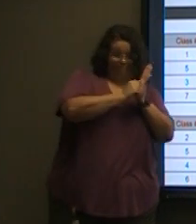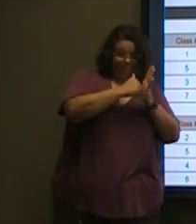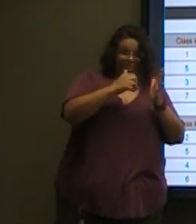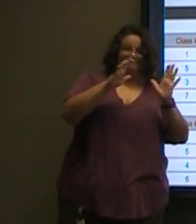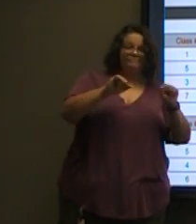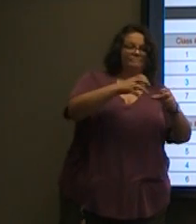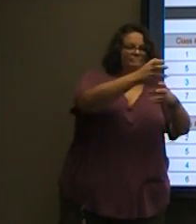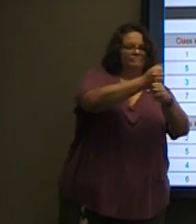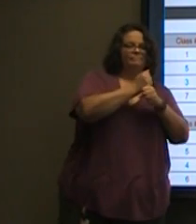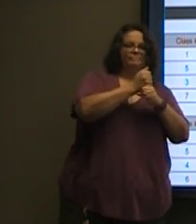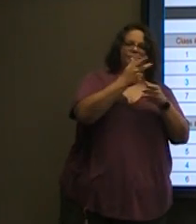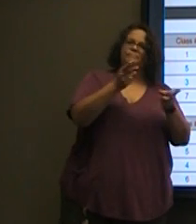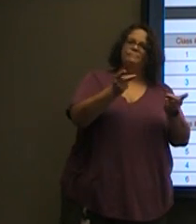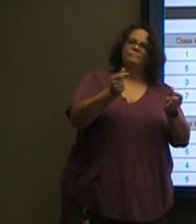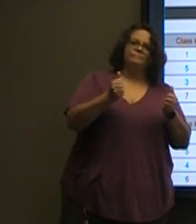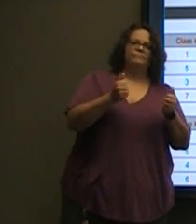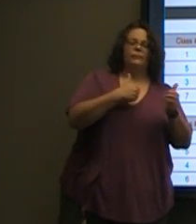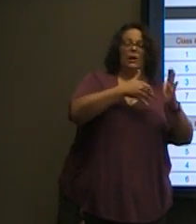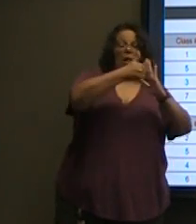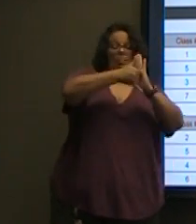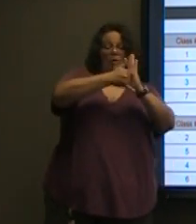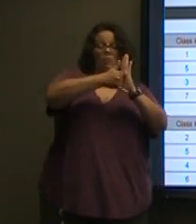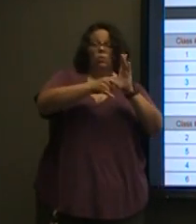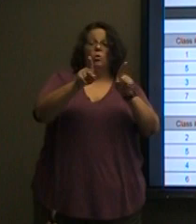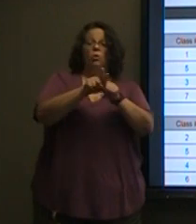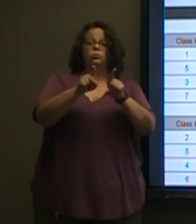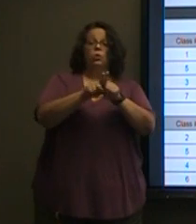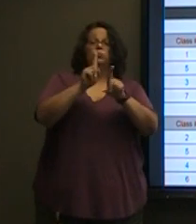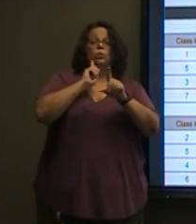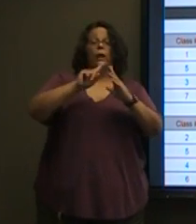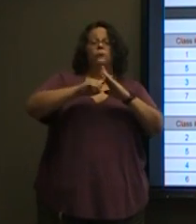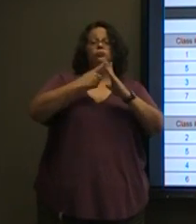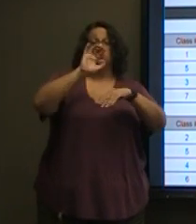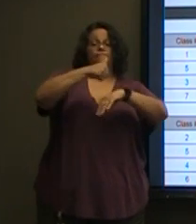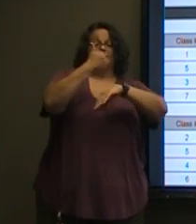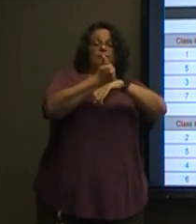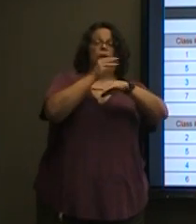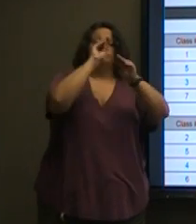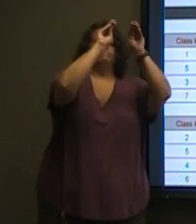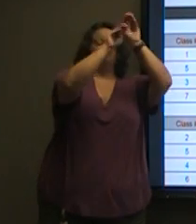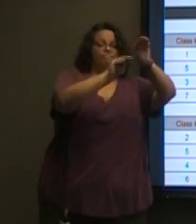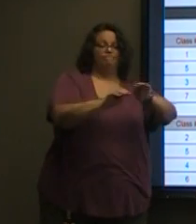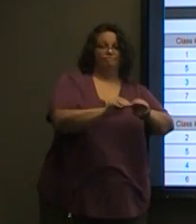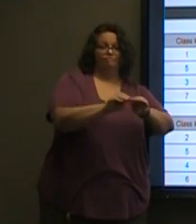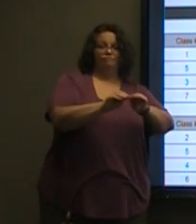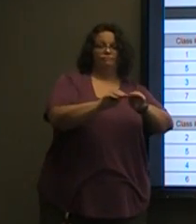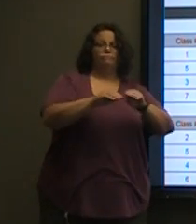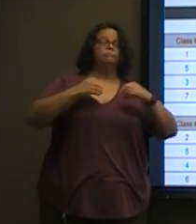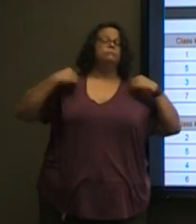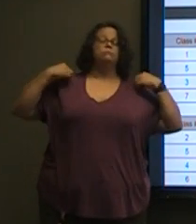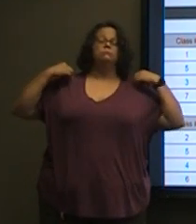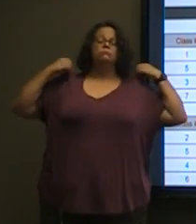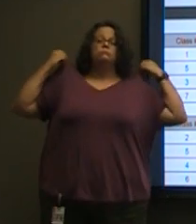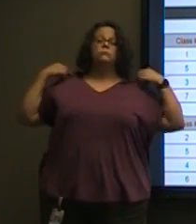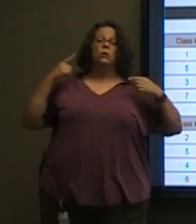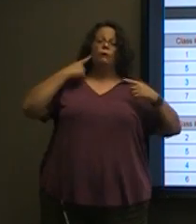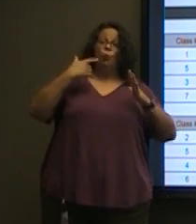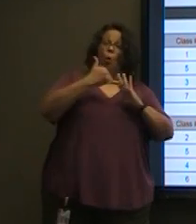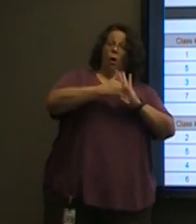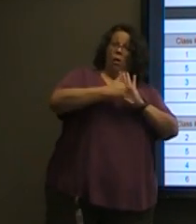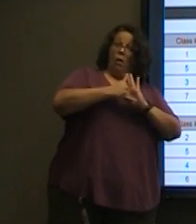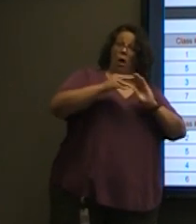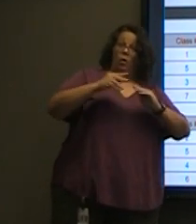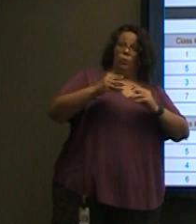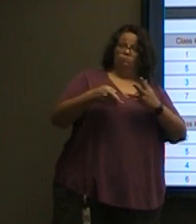agenda as well as their locker so they can start putting stuff in their lockers. One more thing I did want to clarify. As far as locker breaks go,